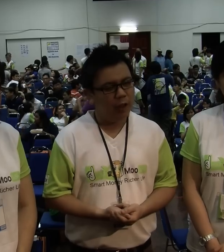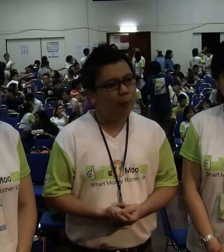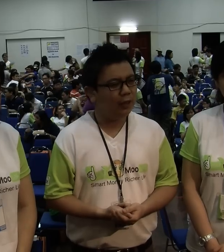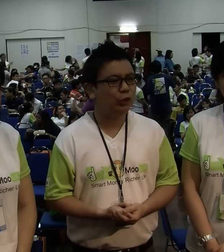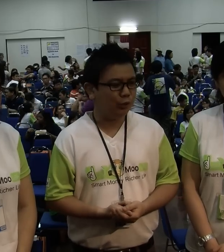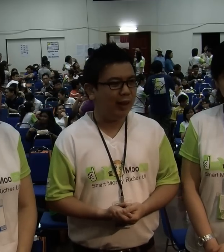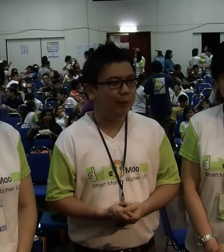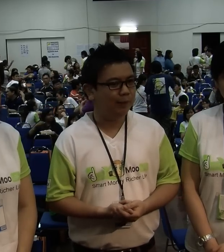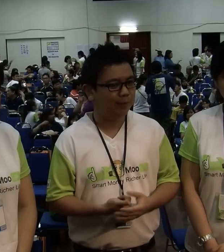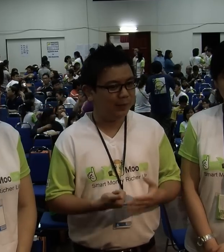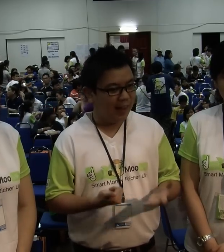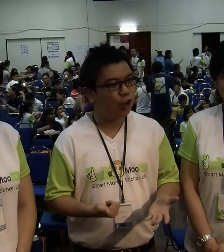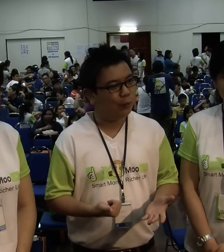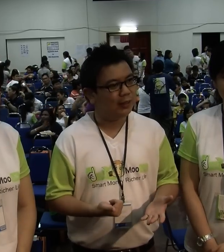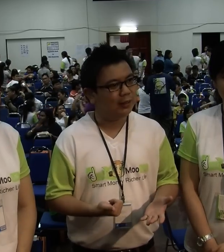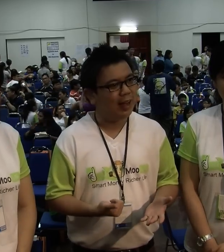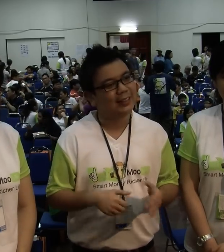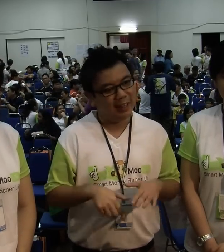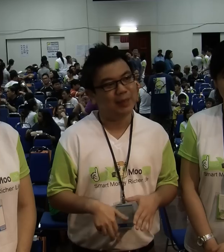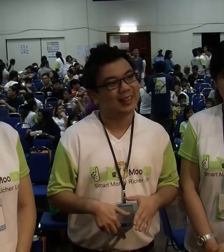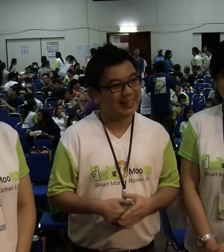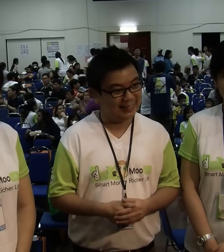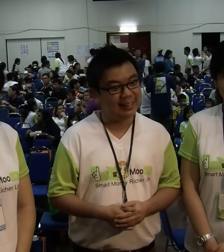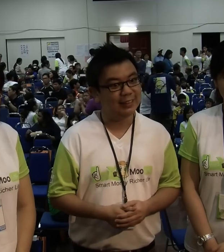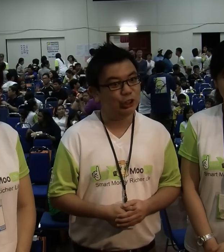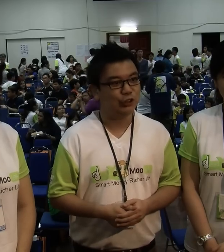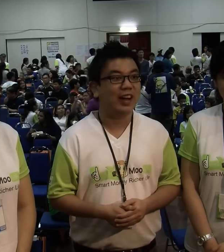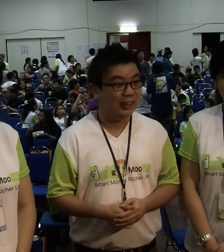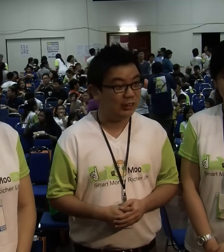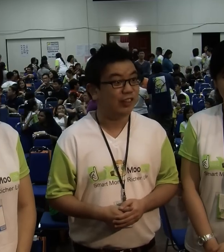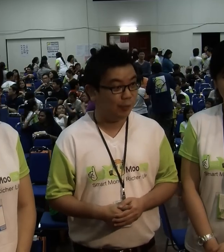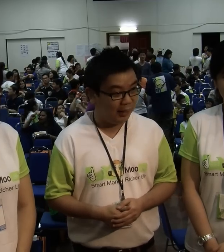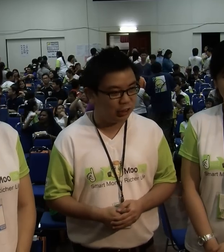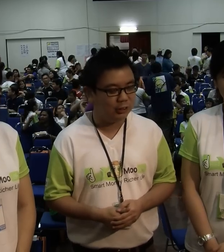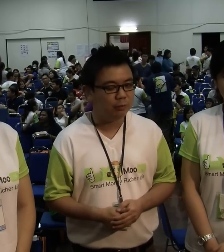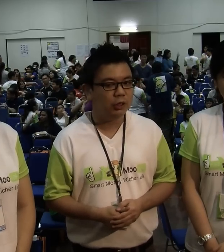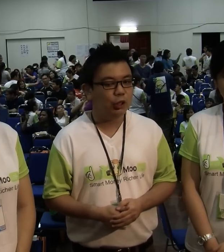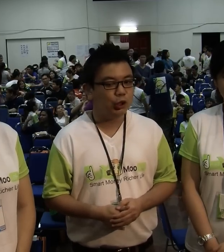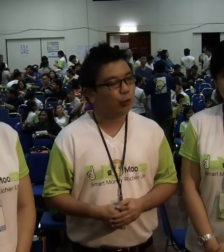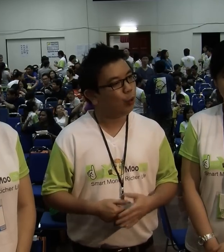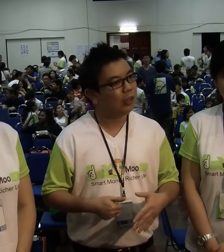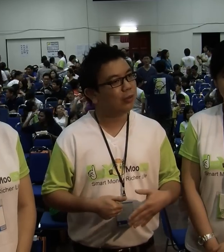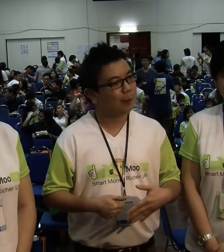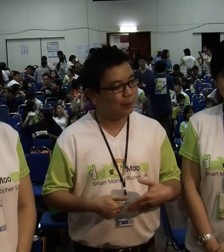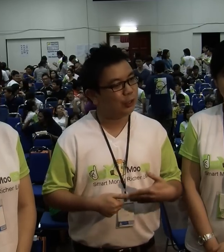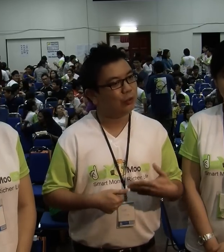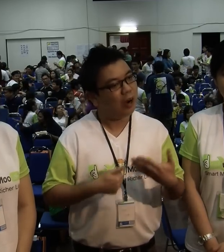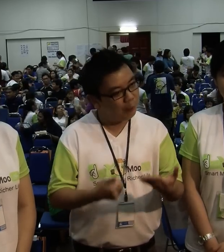Because today, deaf community has limited access to financial information. So we want people to come